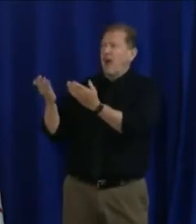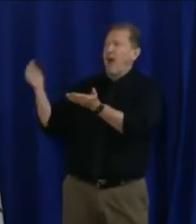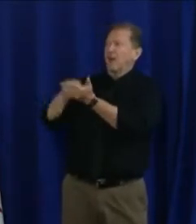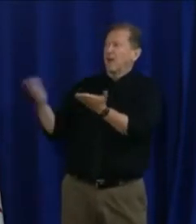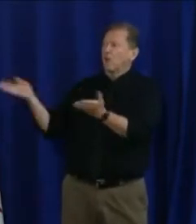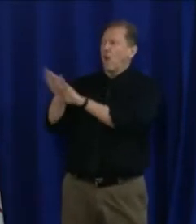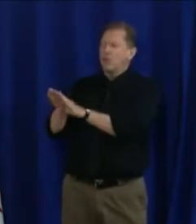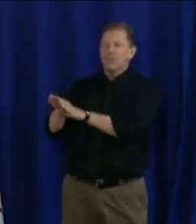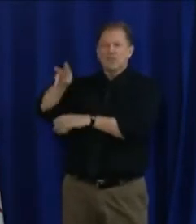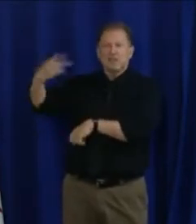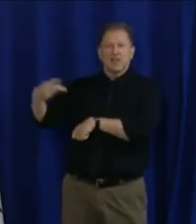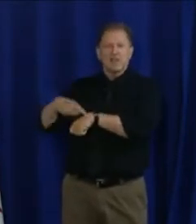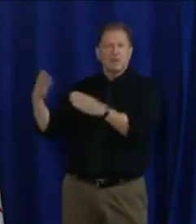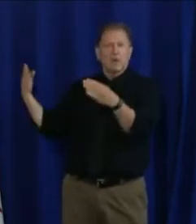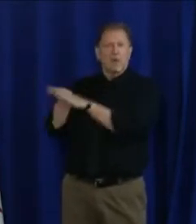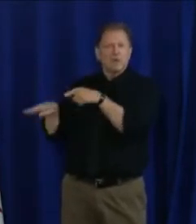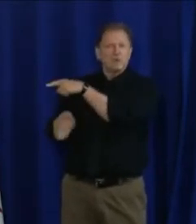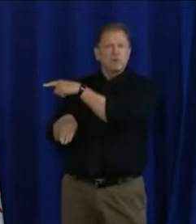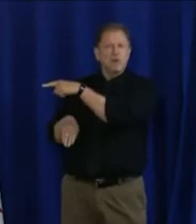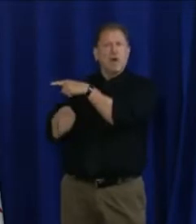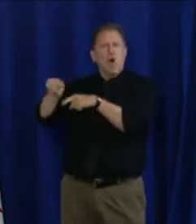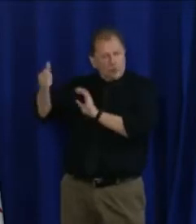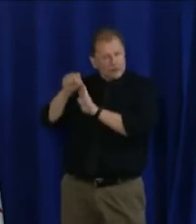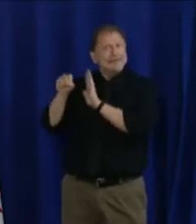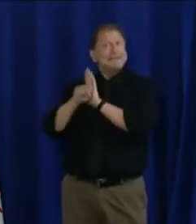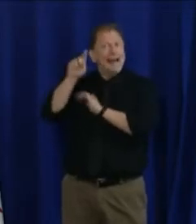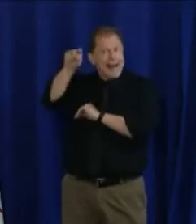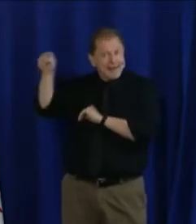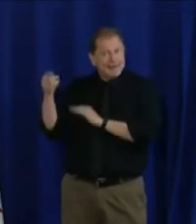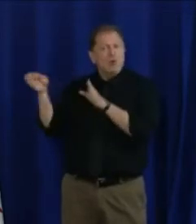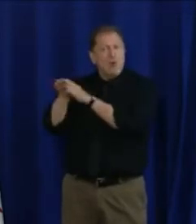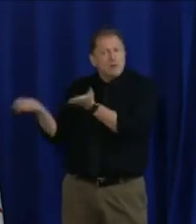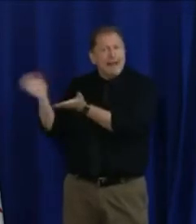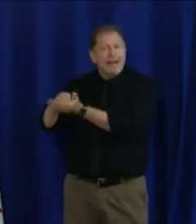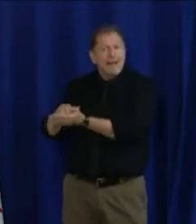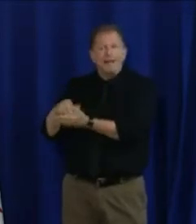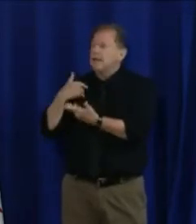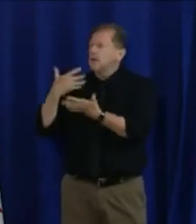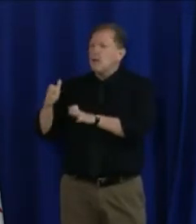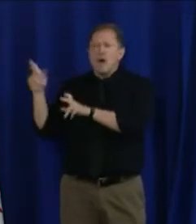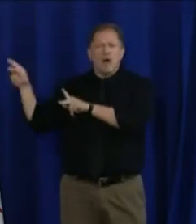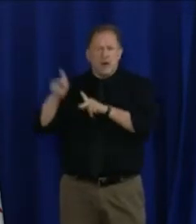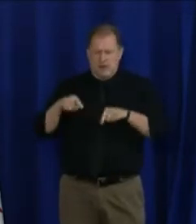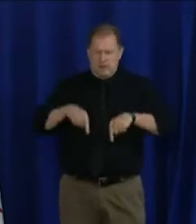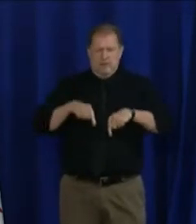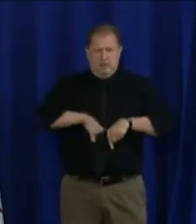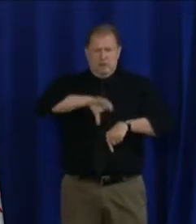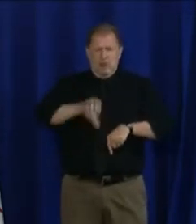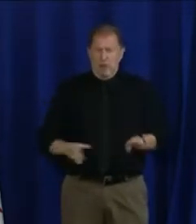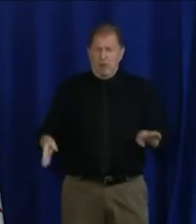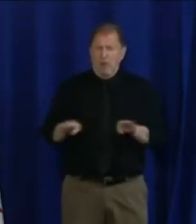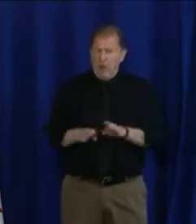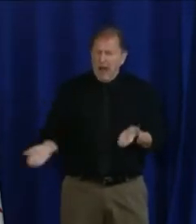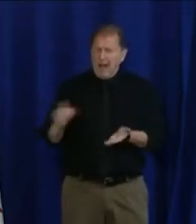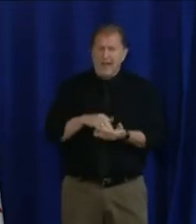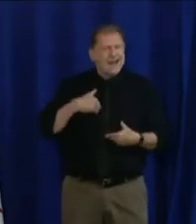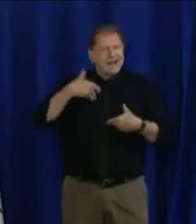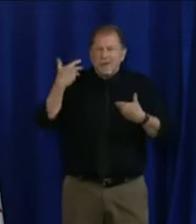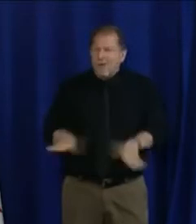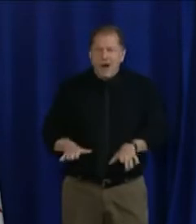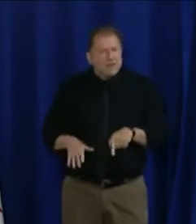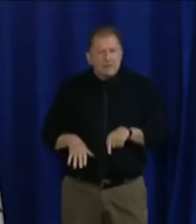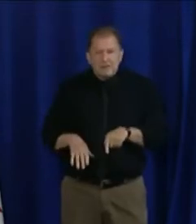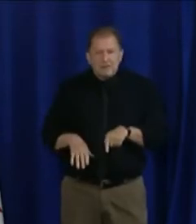We fully recognize the hardship that this has placed on everyone. But if we